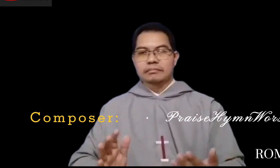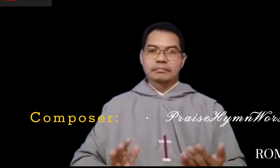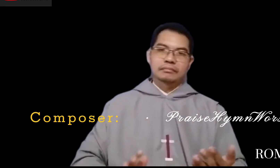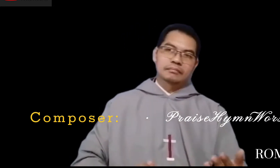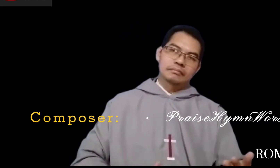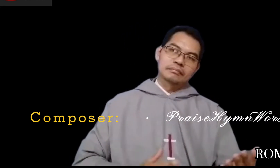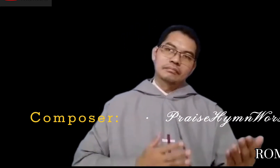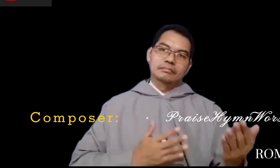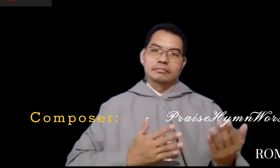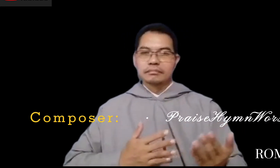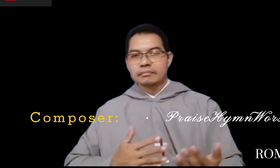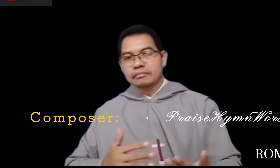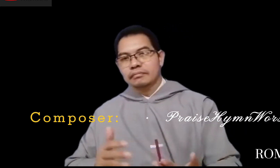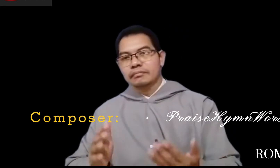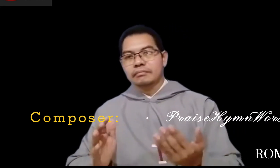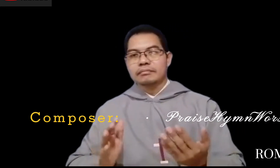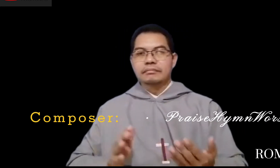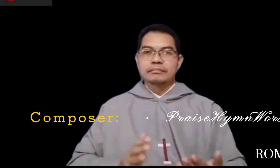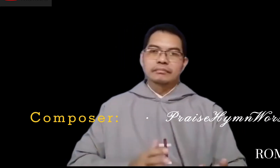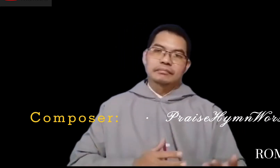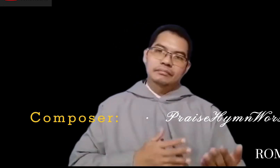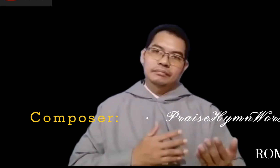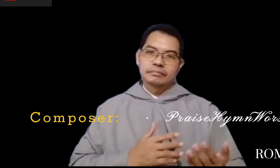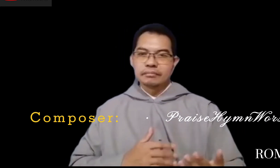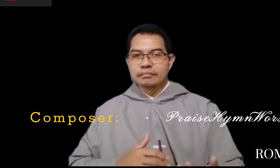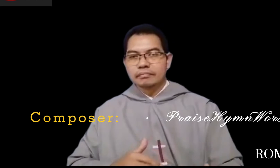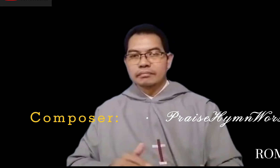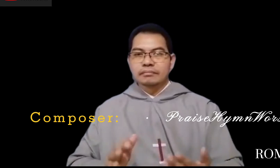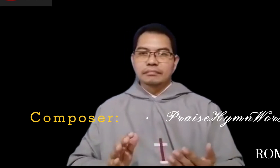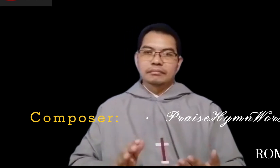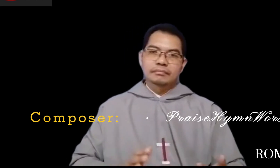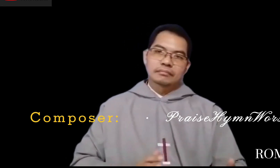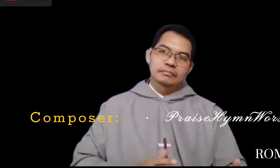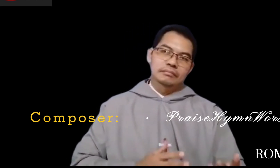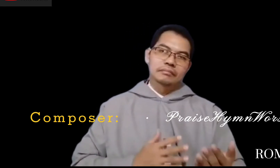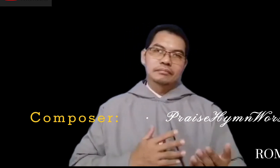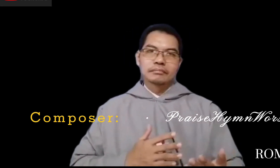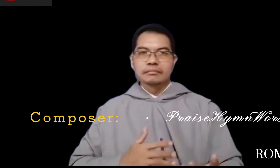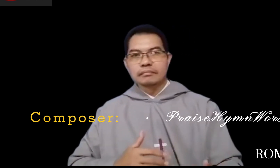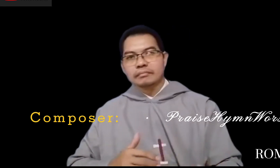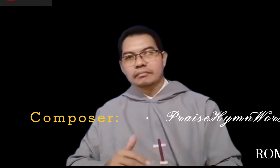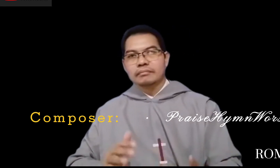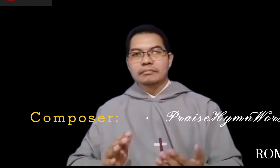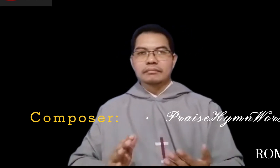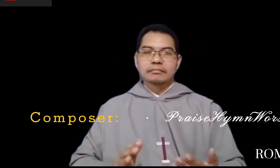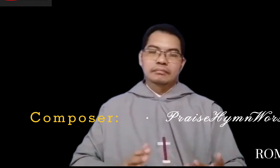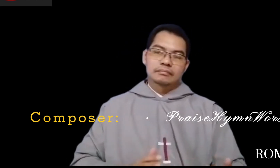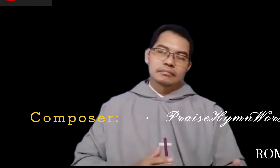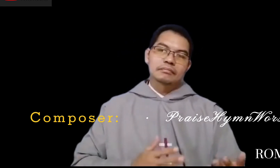for